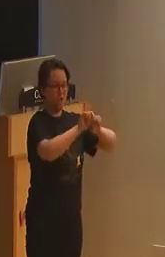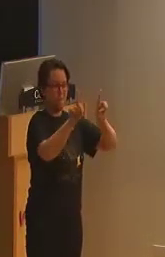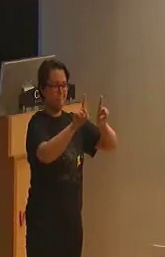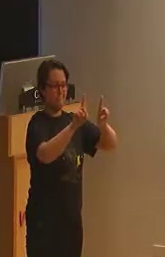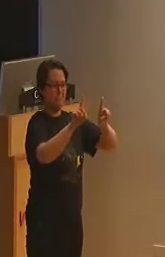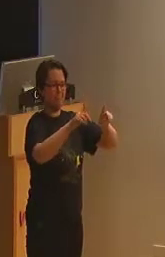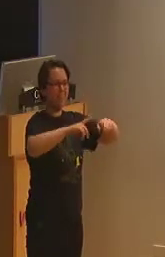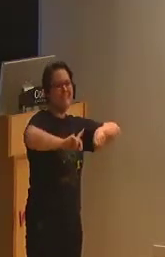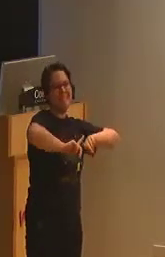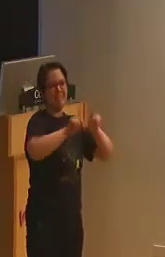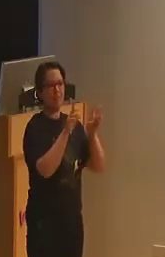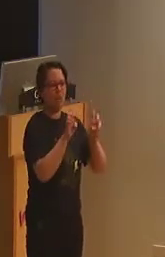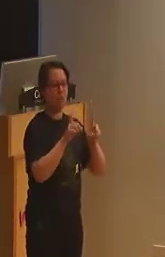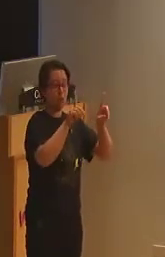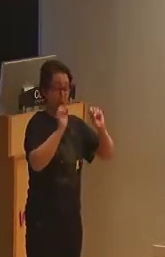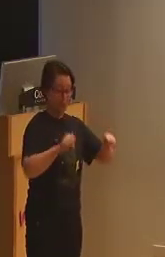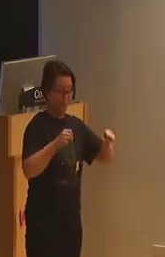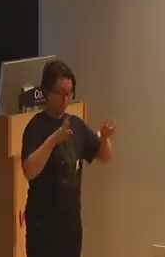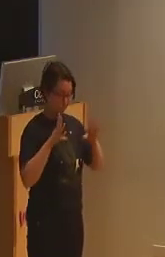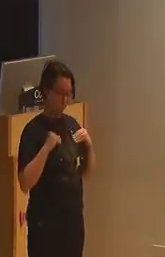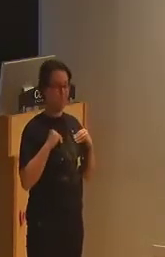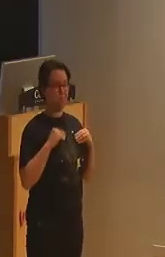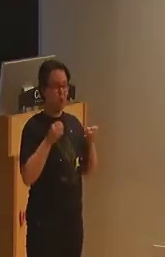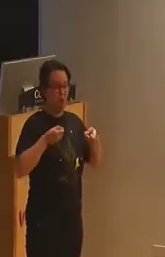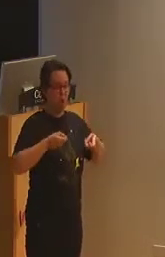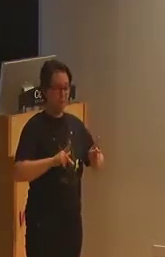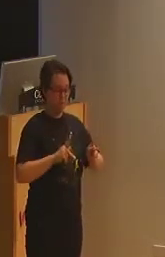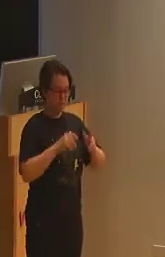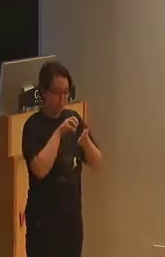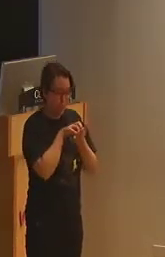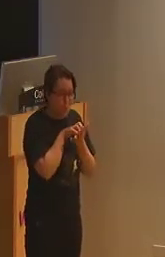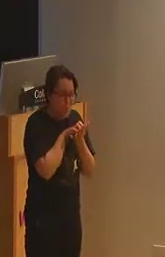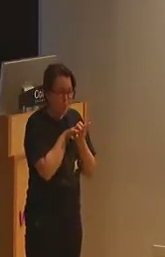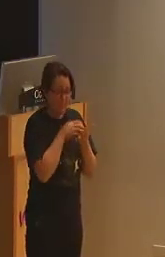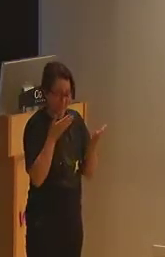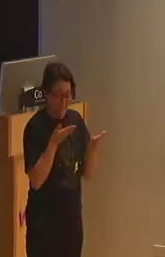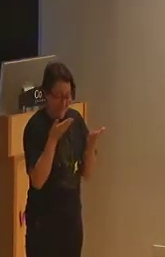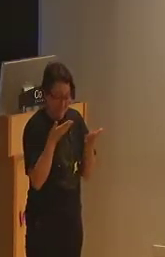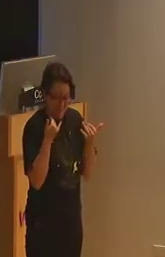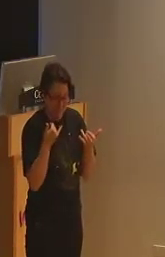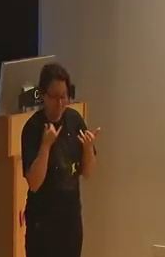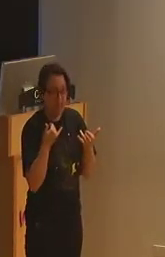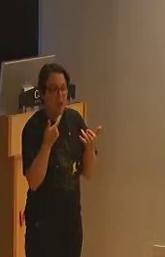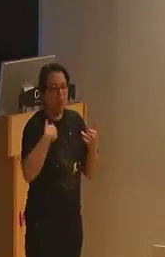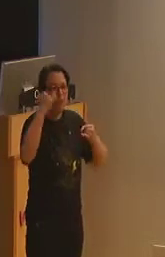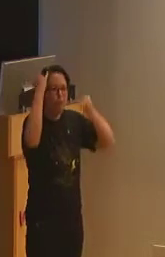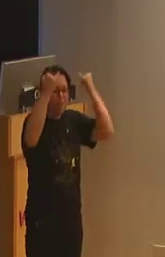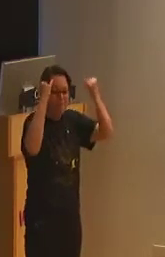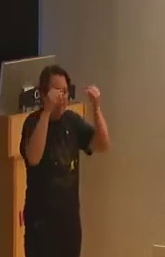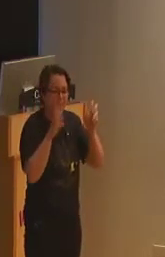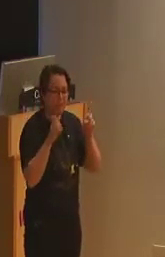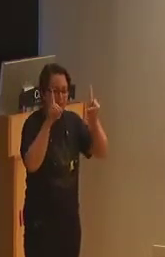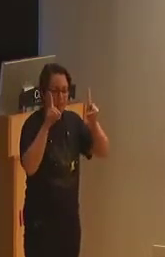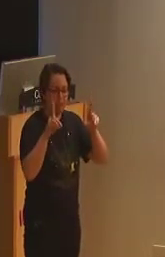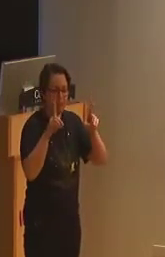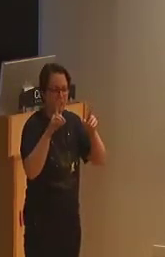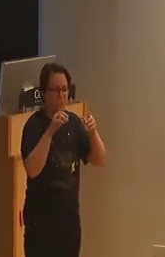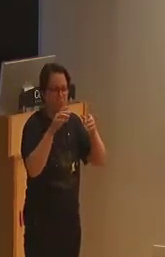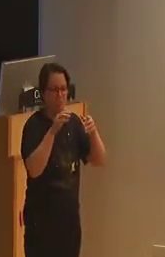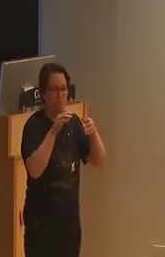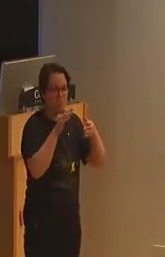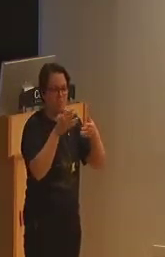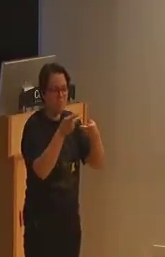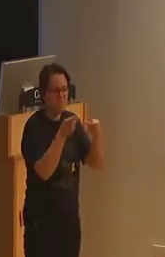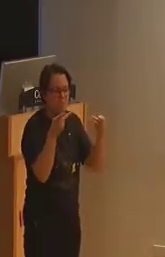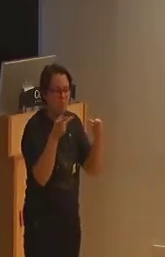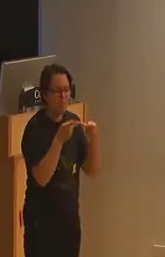this opportunity of weakness in the neoliberal regime to imagine an educational institution divorced from the control